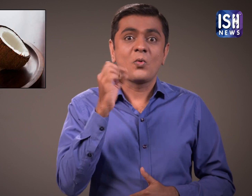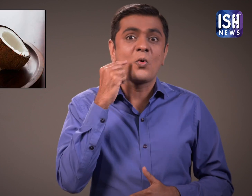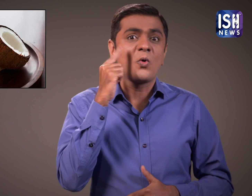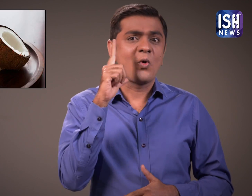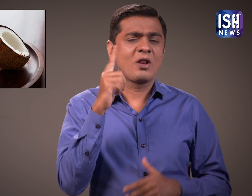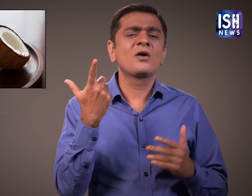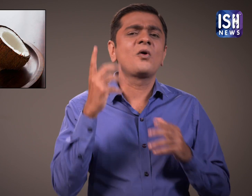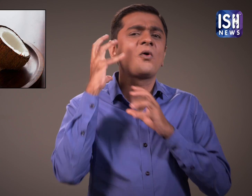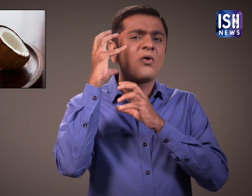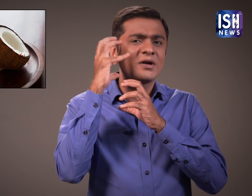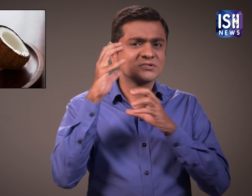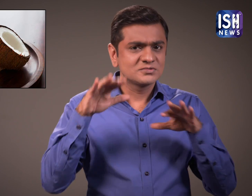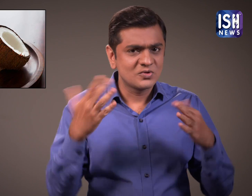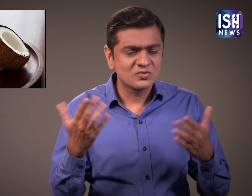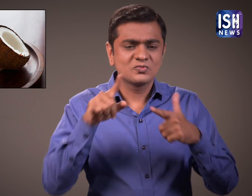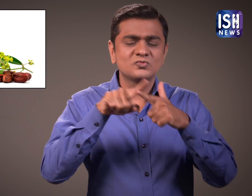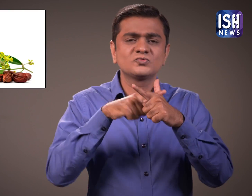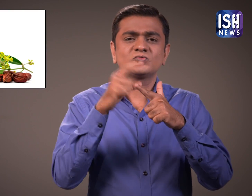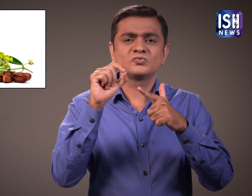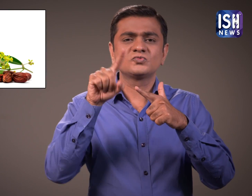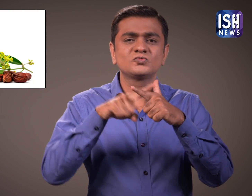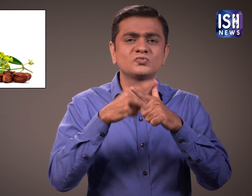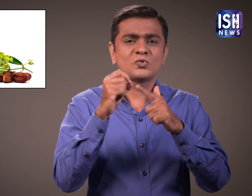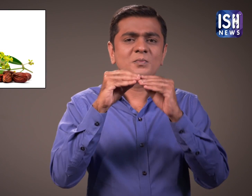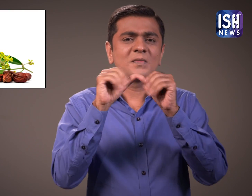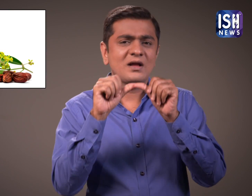Mix these oils with coconut or jojoba oil.